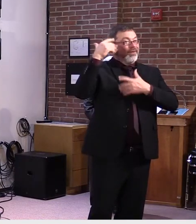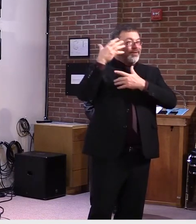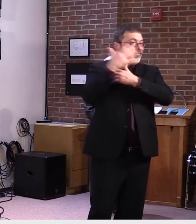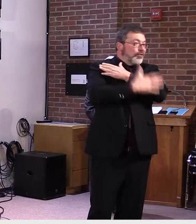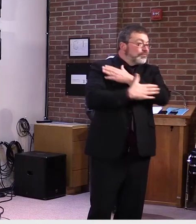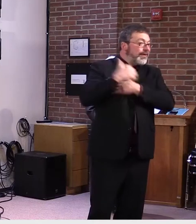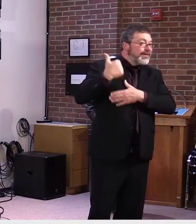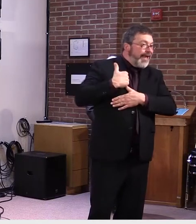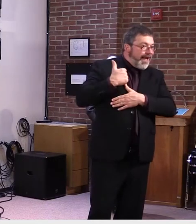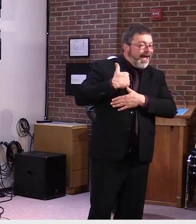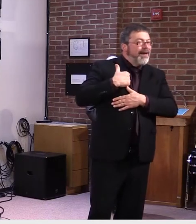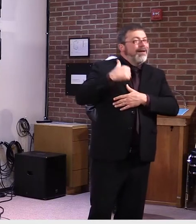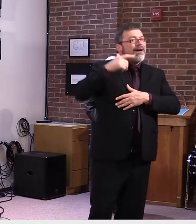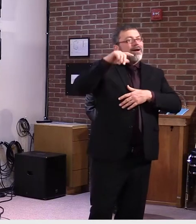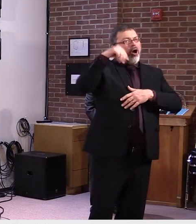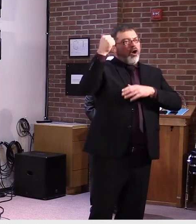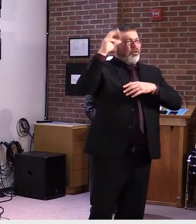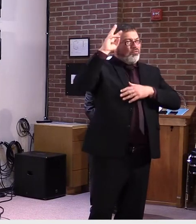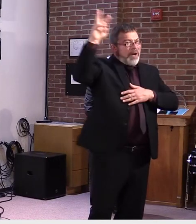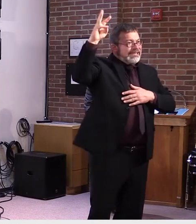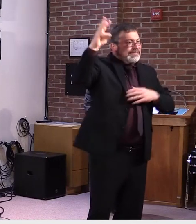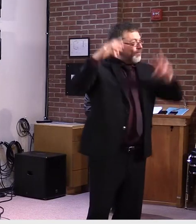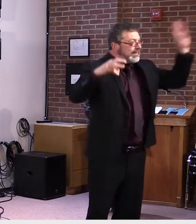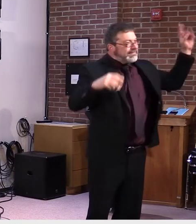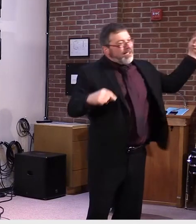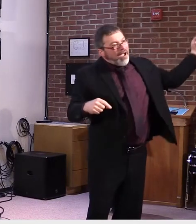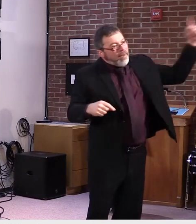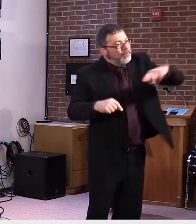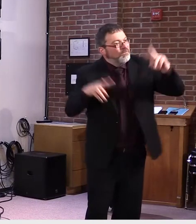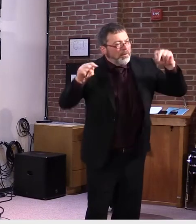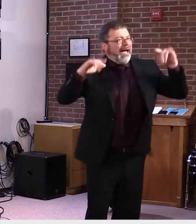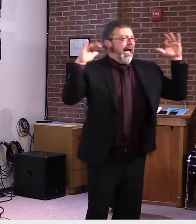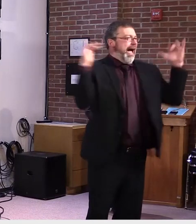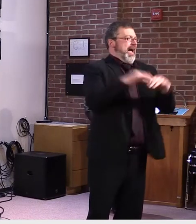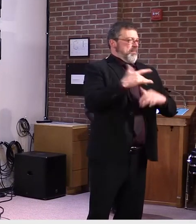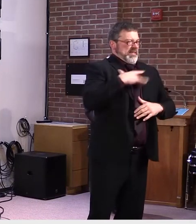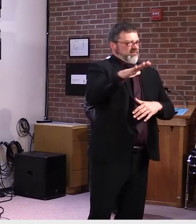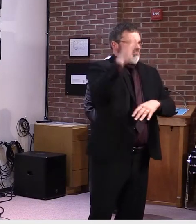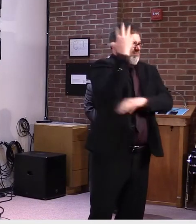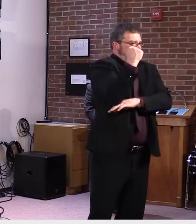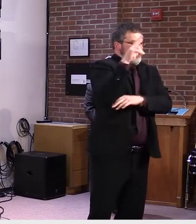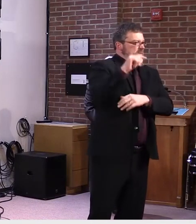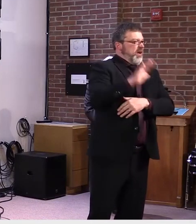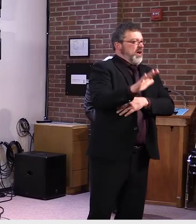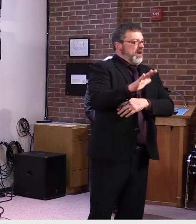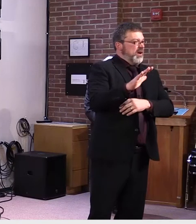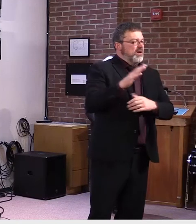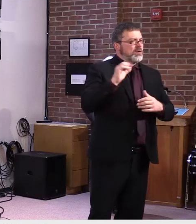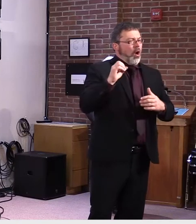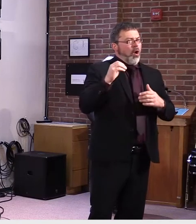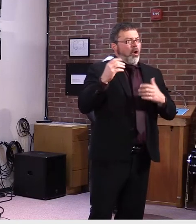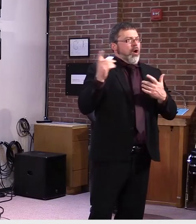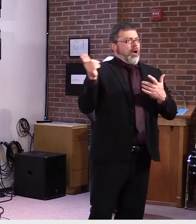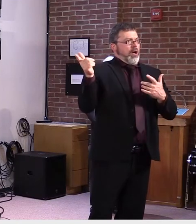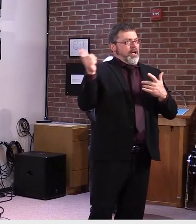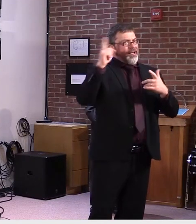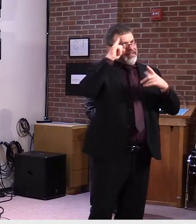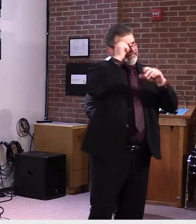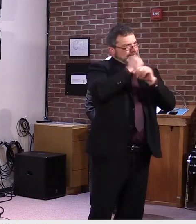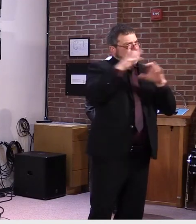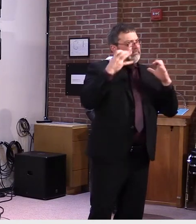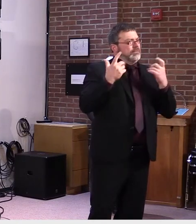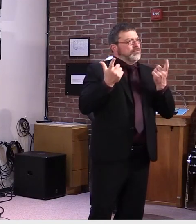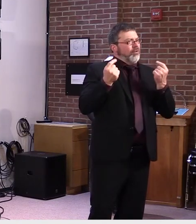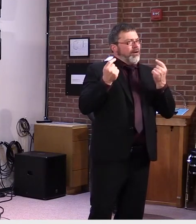expecting the Canadian tours for a little while, but curious if the state is doing any extra thinking, looking ahead towards what's traditionally one of the